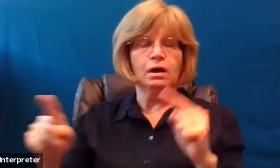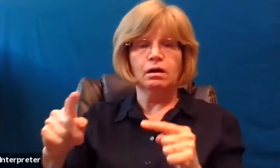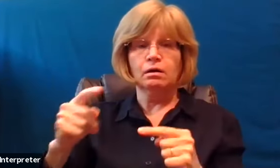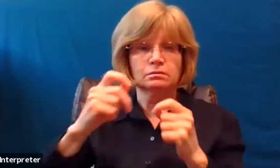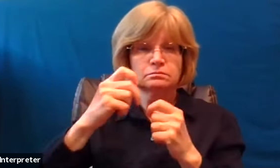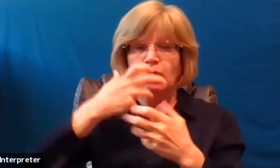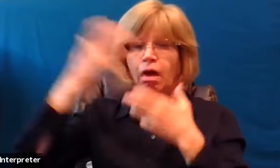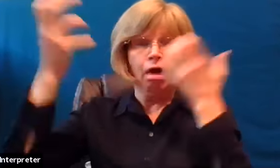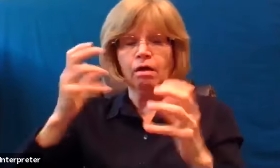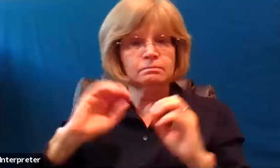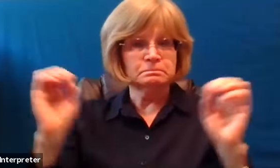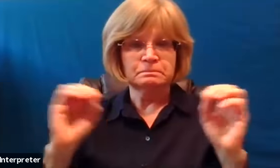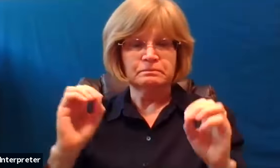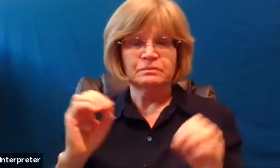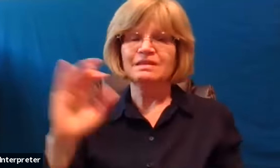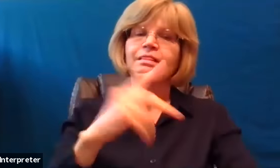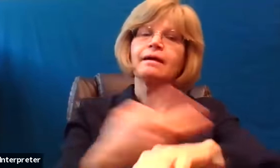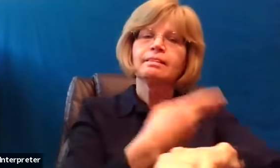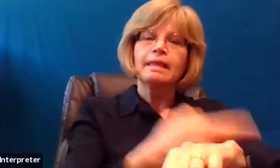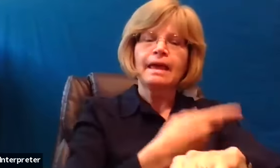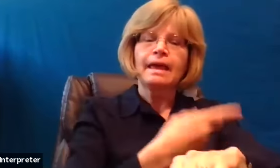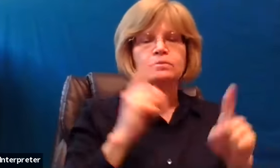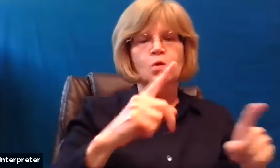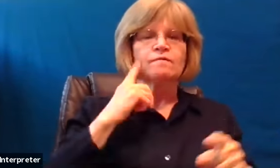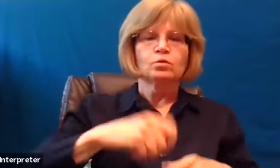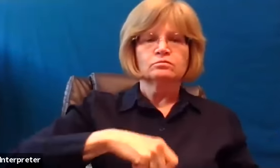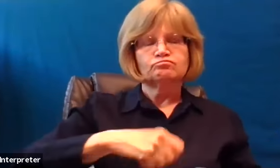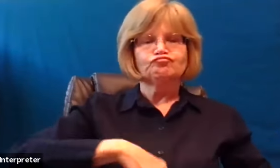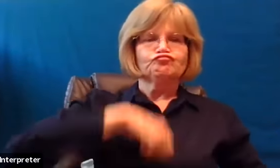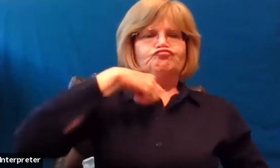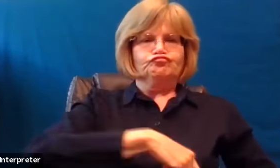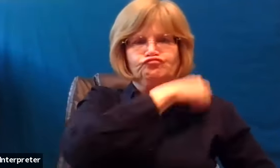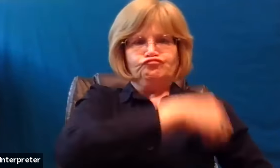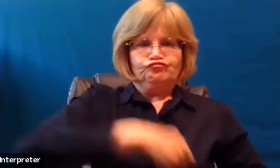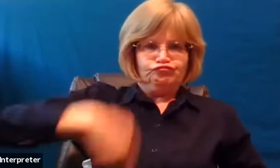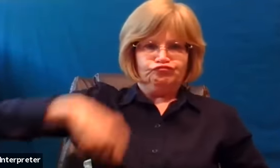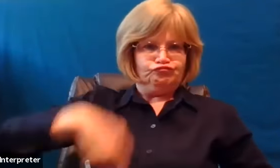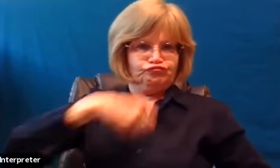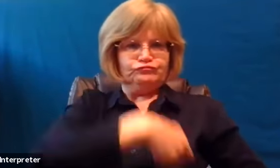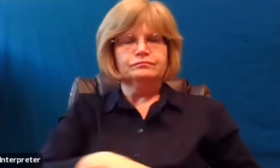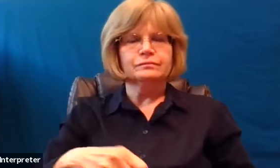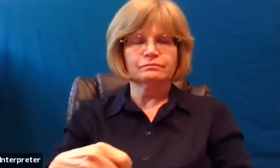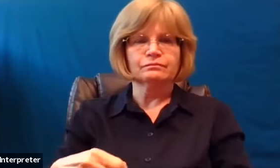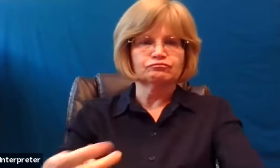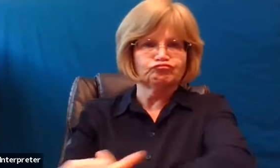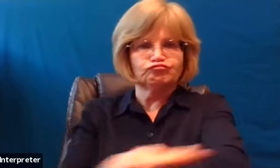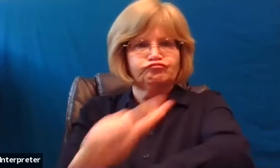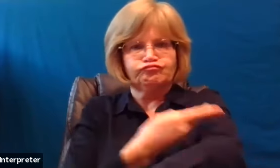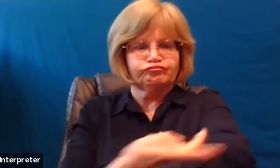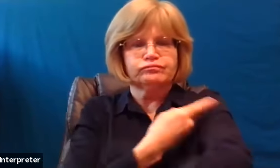like a sheep that before its shearers is silent, so he did not open his mouth. By